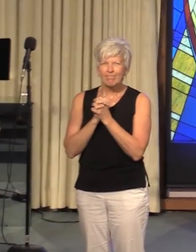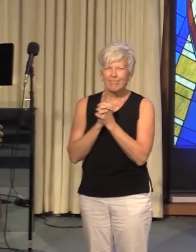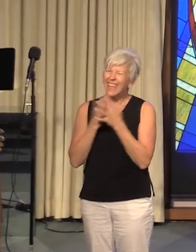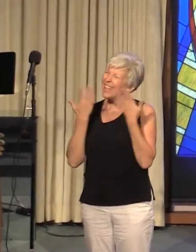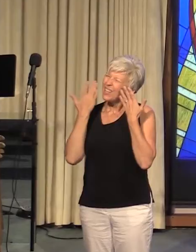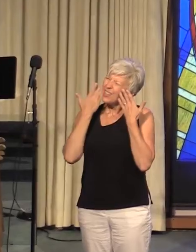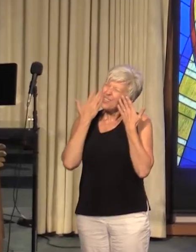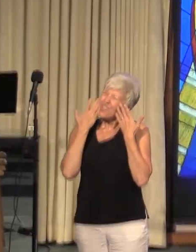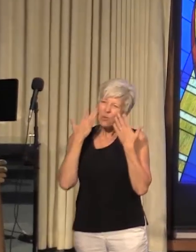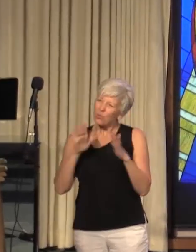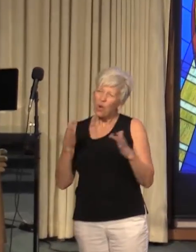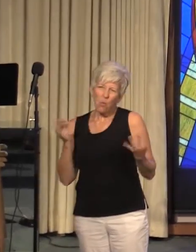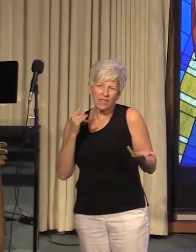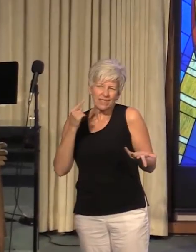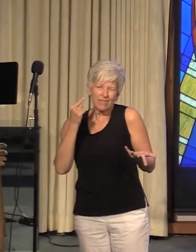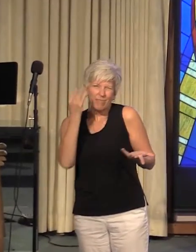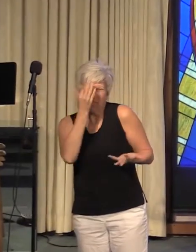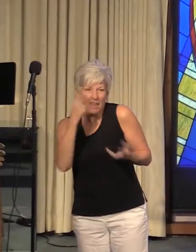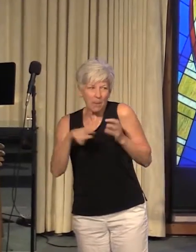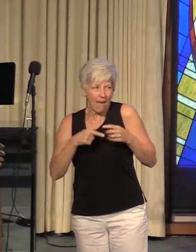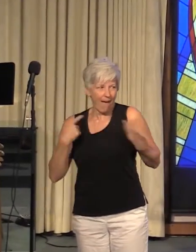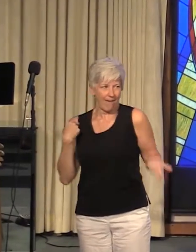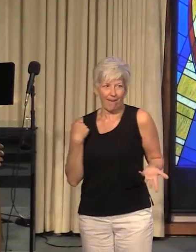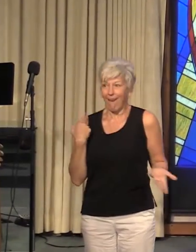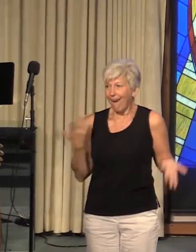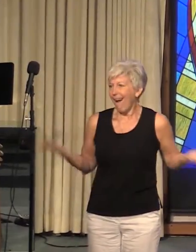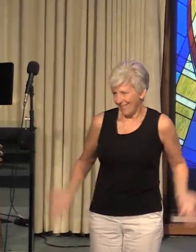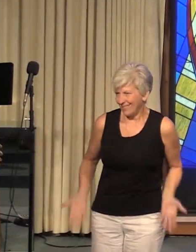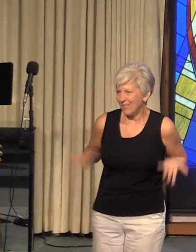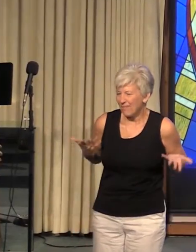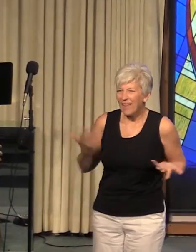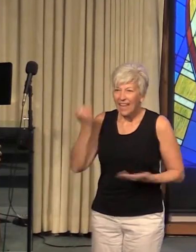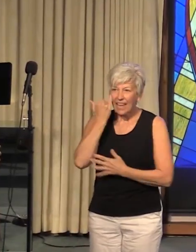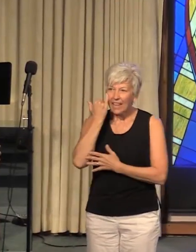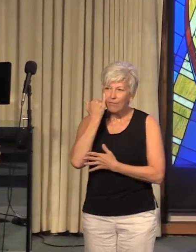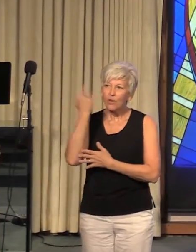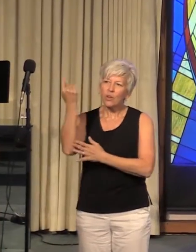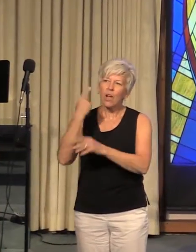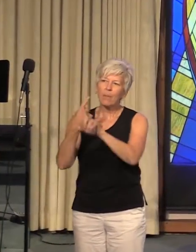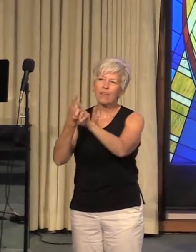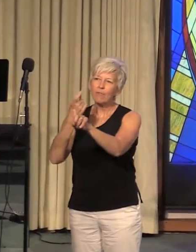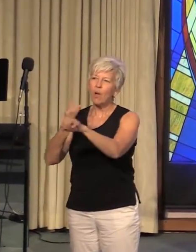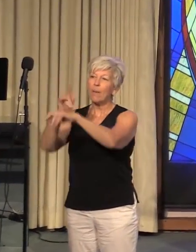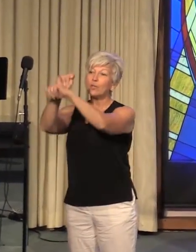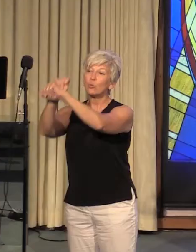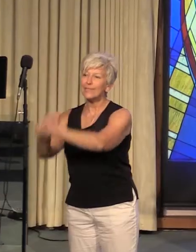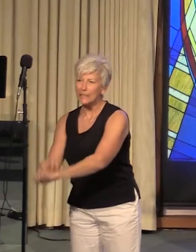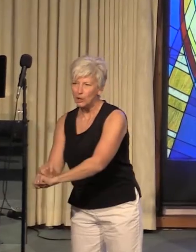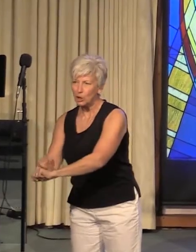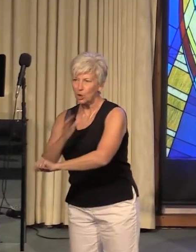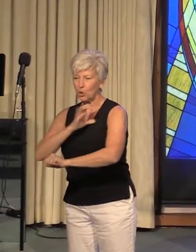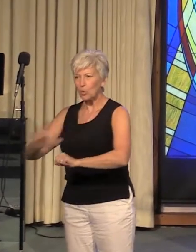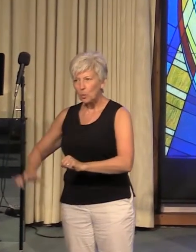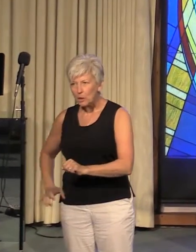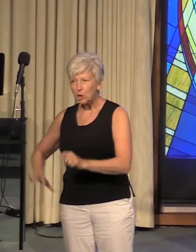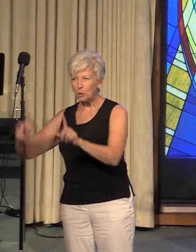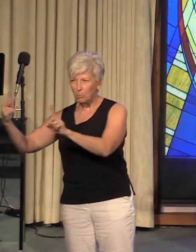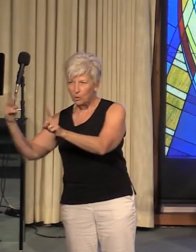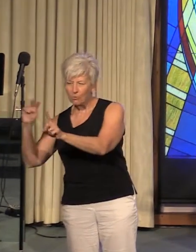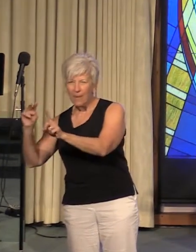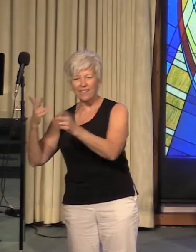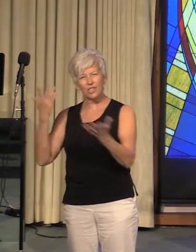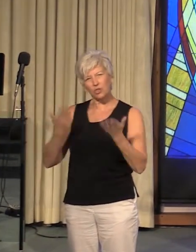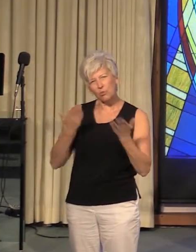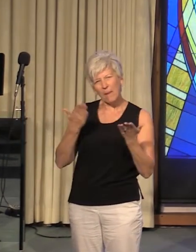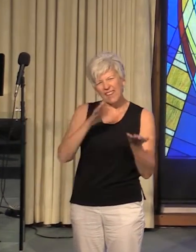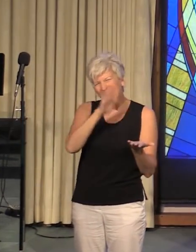to think about us. And if you're coming from a traditional Christian perspective, you may never